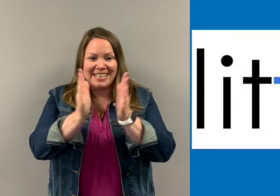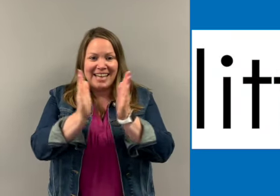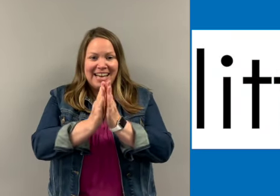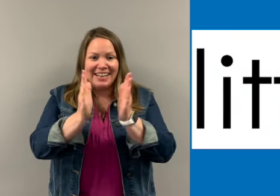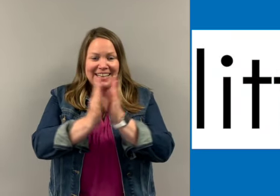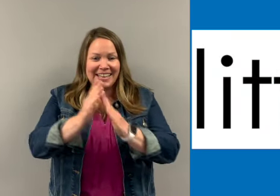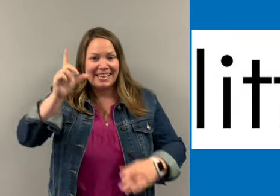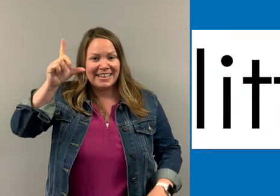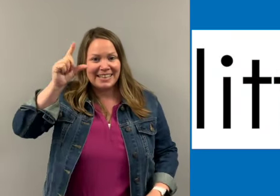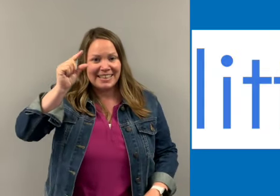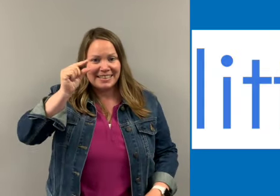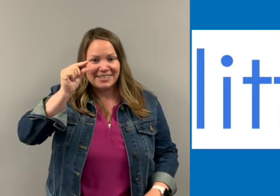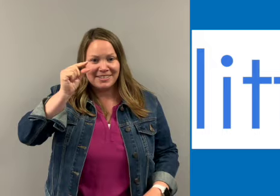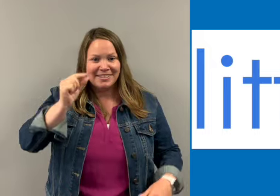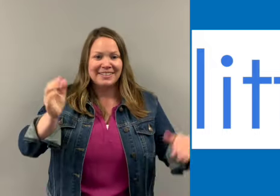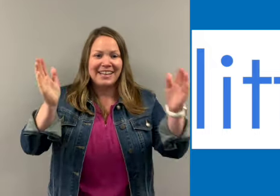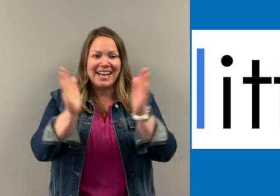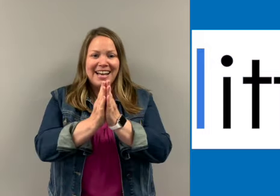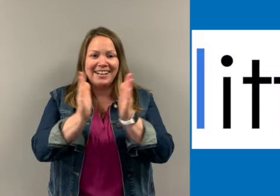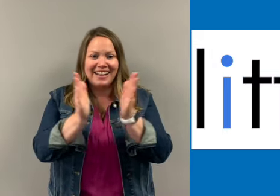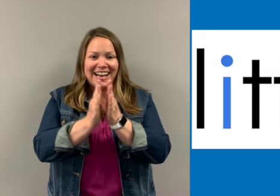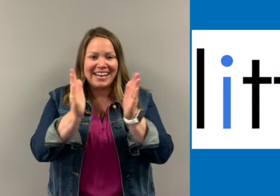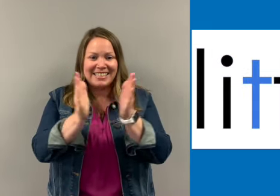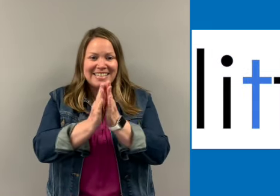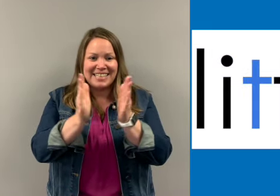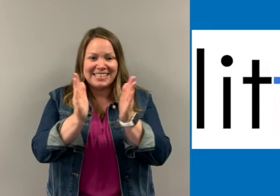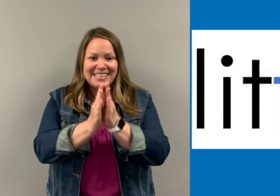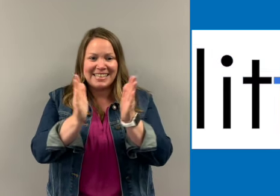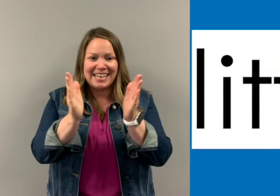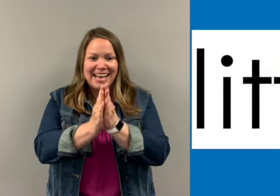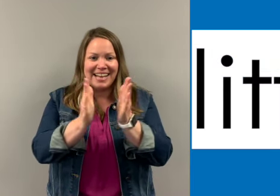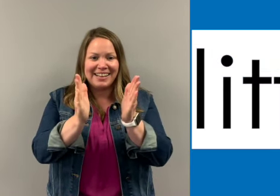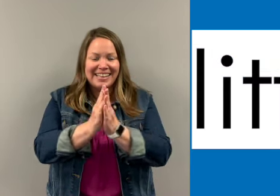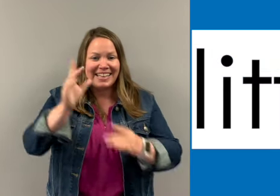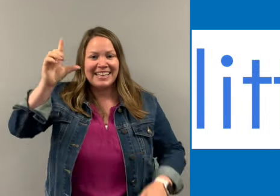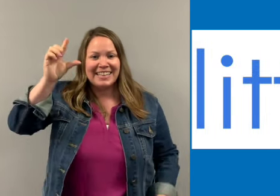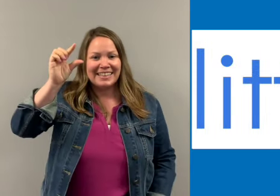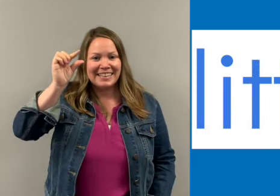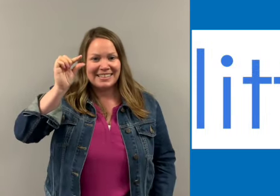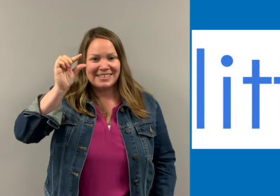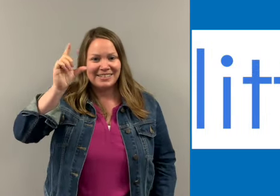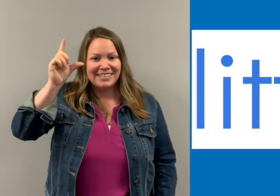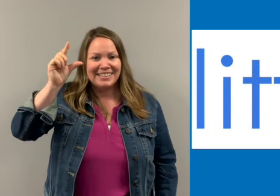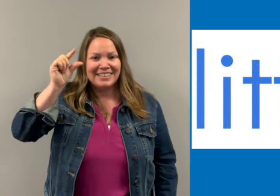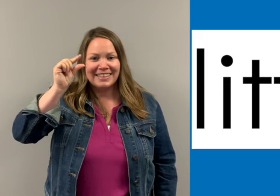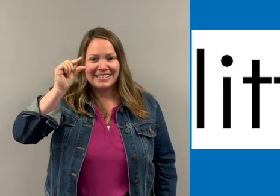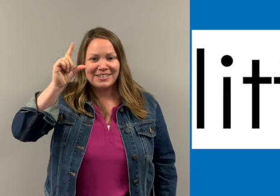-L-E, little. L-I-T-T-L-E, little. Little,